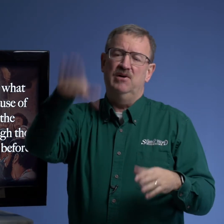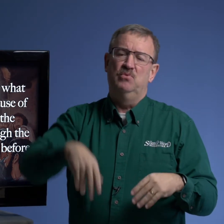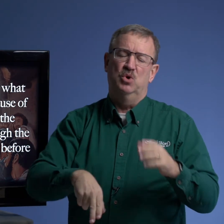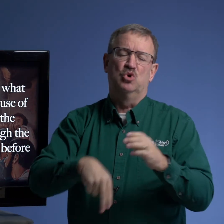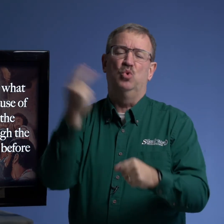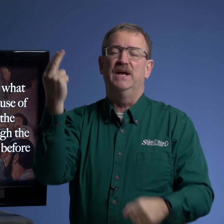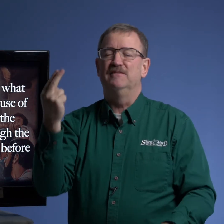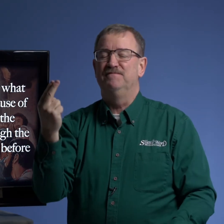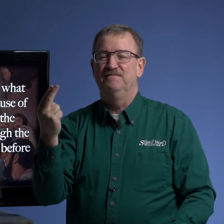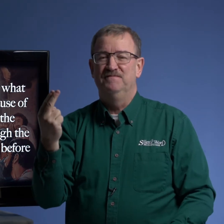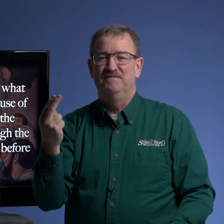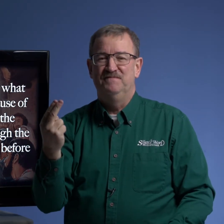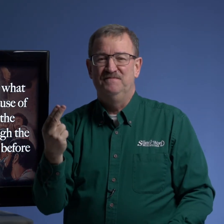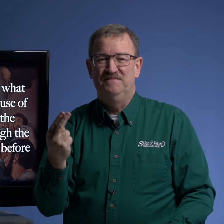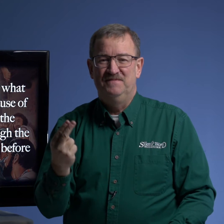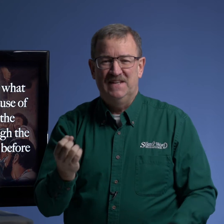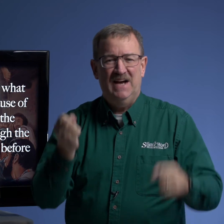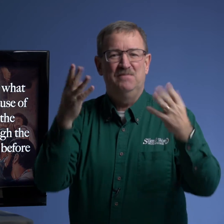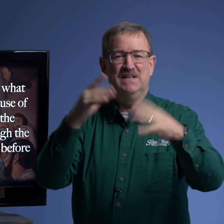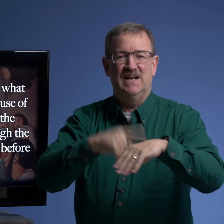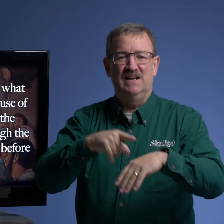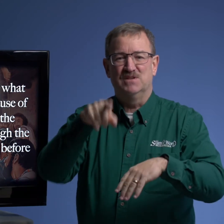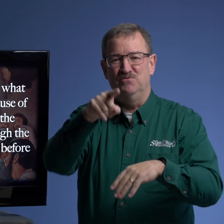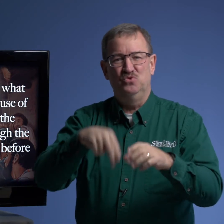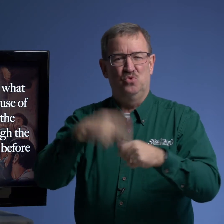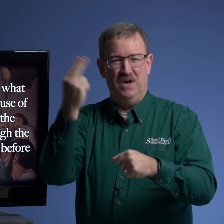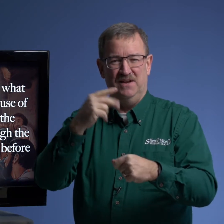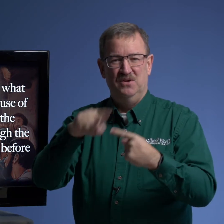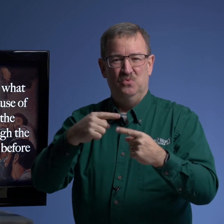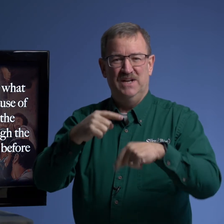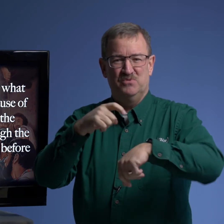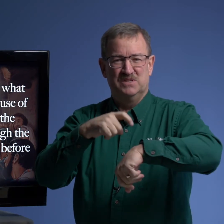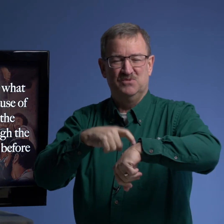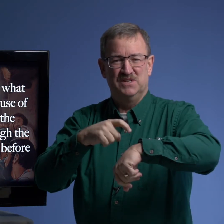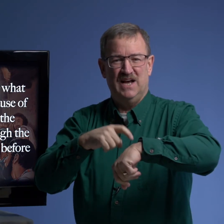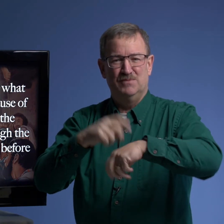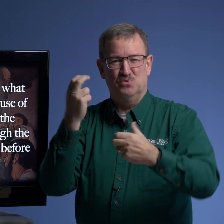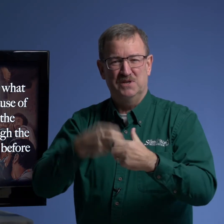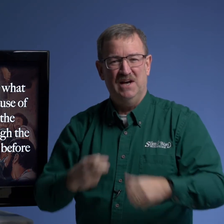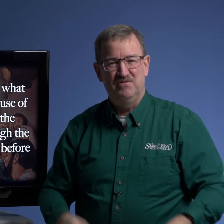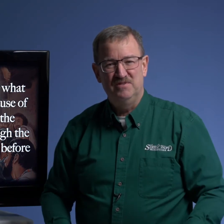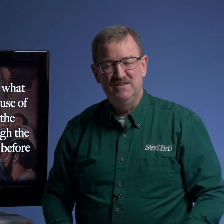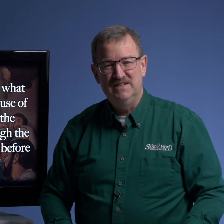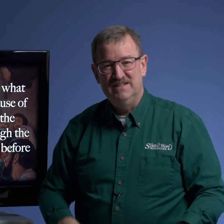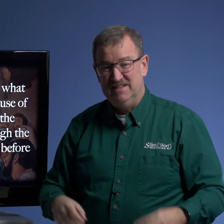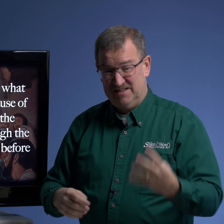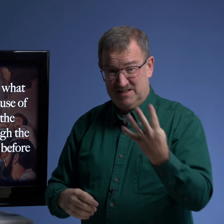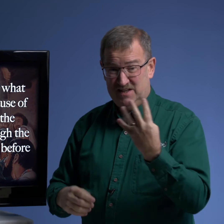we'll quit how many times have you quit when it was when times were tough these